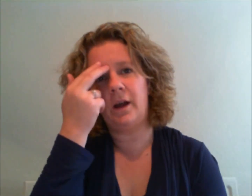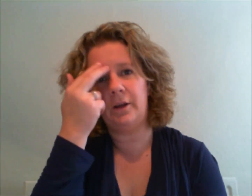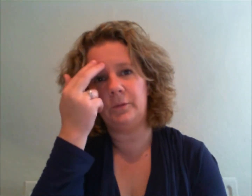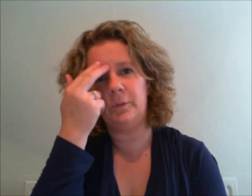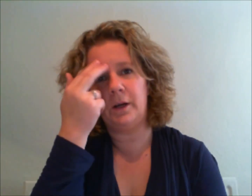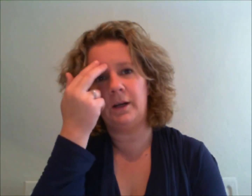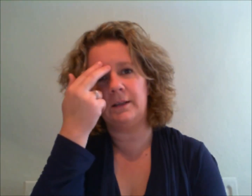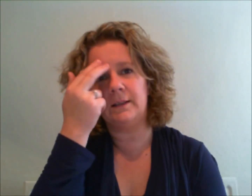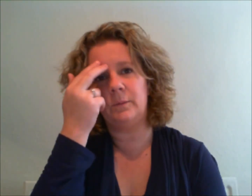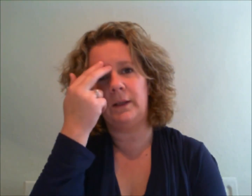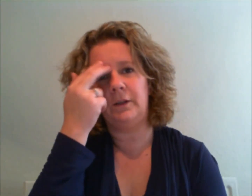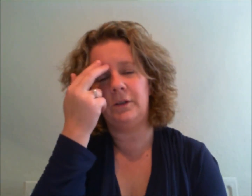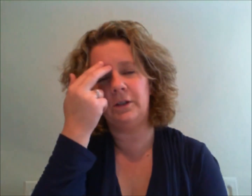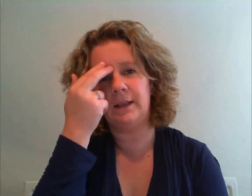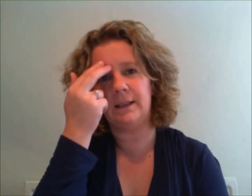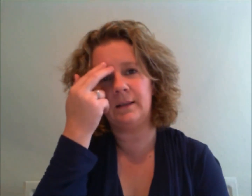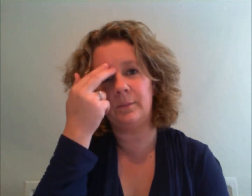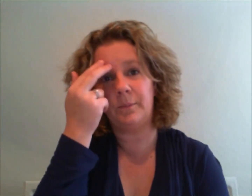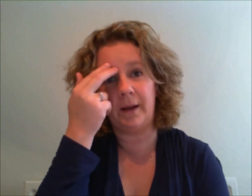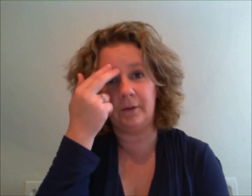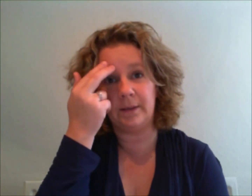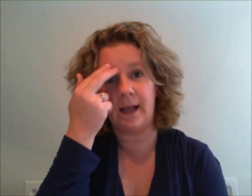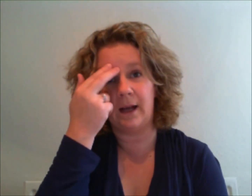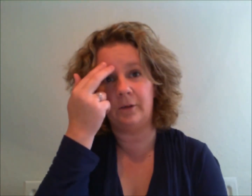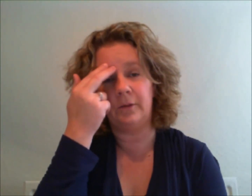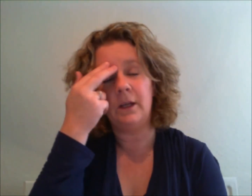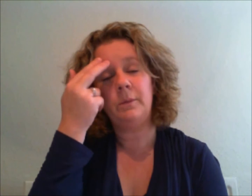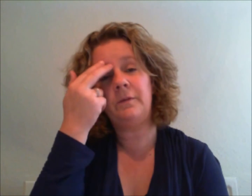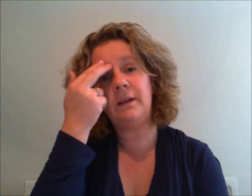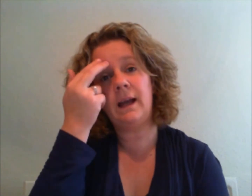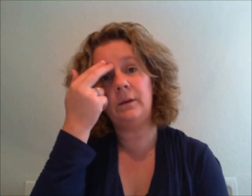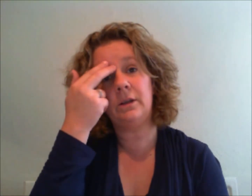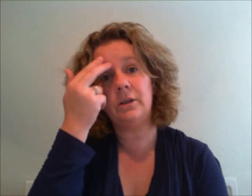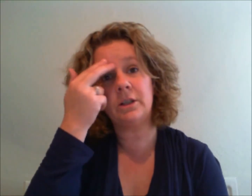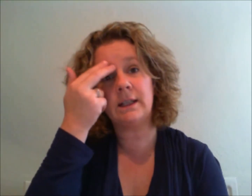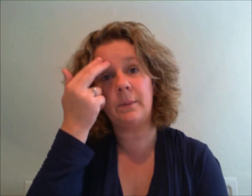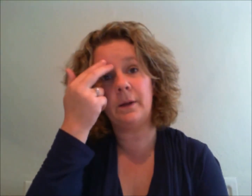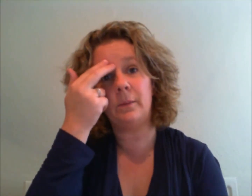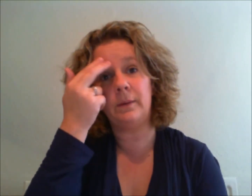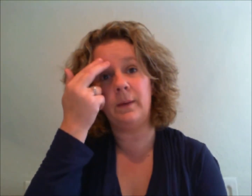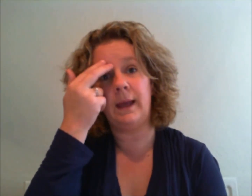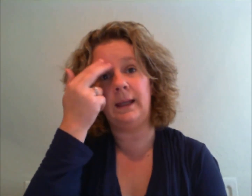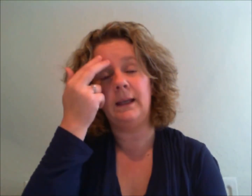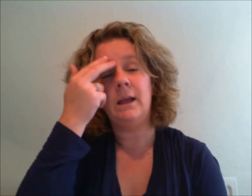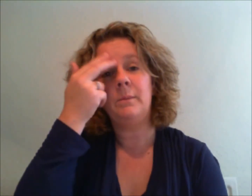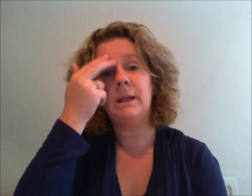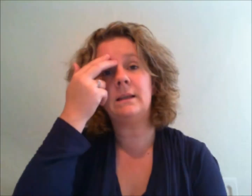own words when you do this by yourself but for now you can just tap along with me because